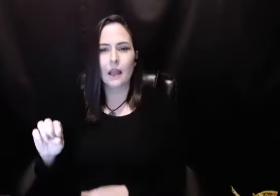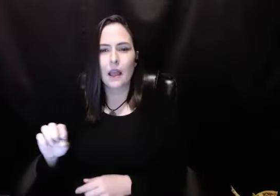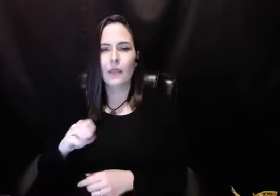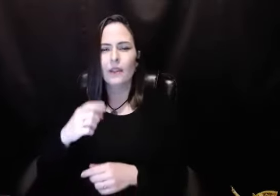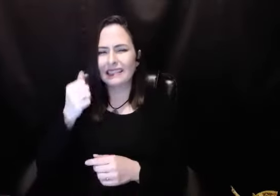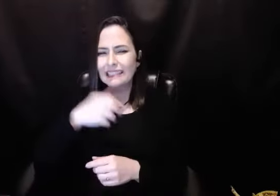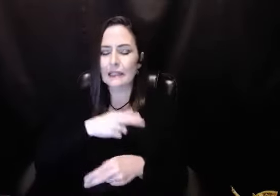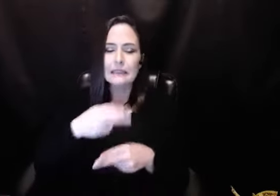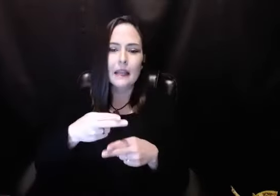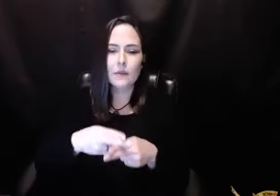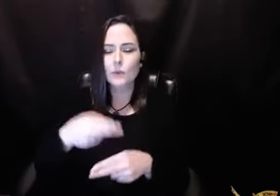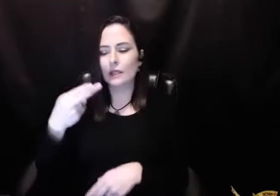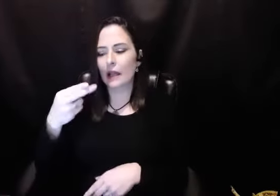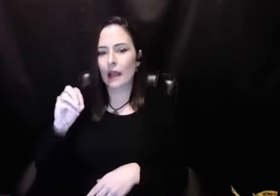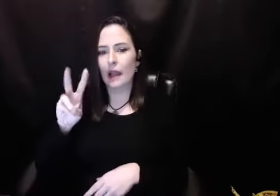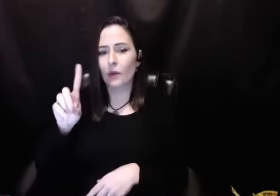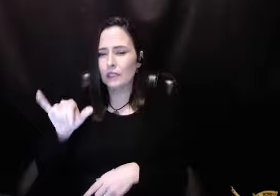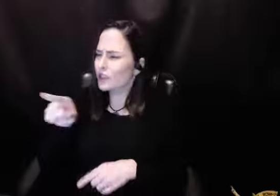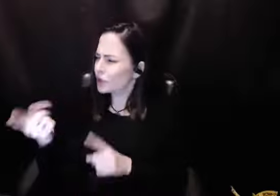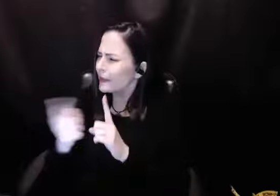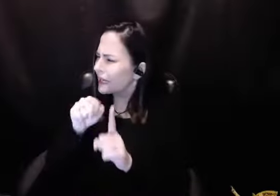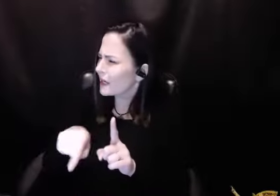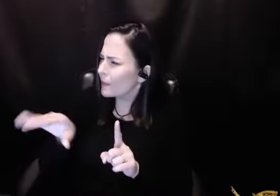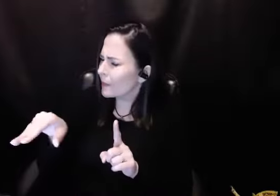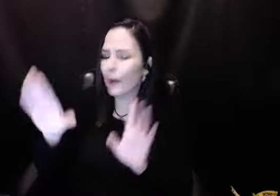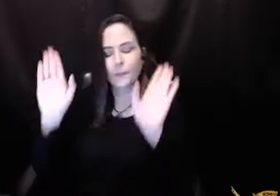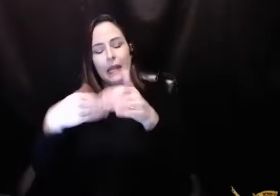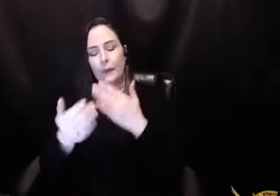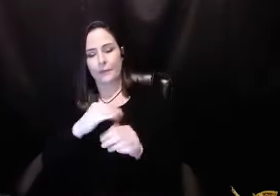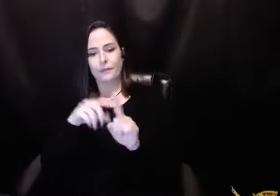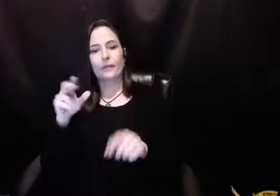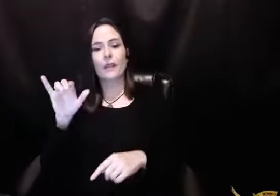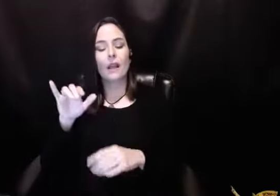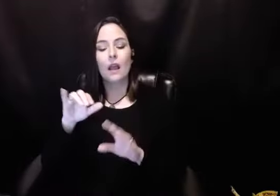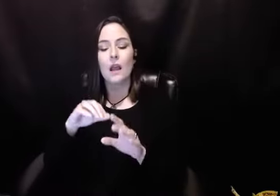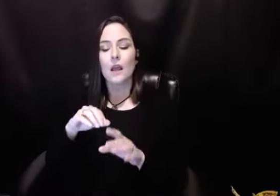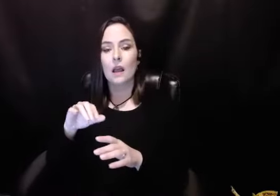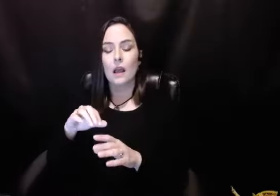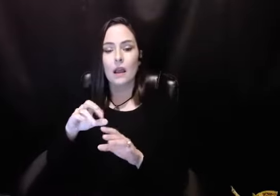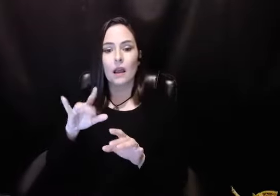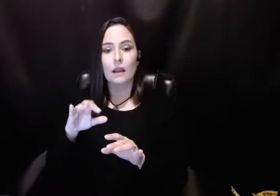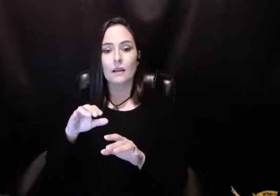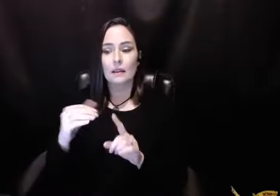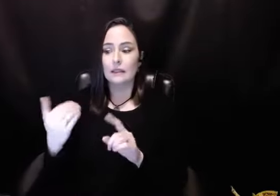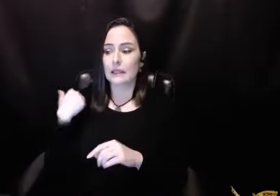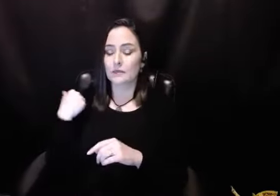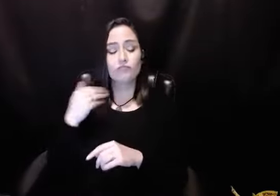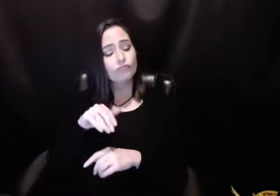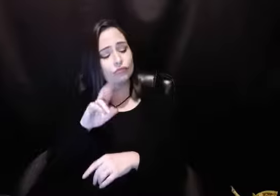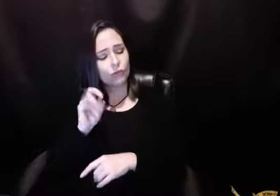trustee. And he kind of tapped me on the shoulder. His name was Howdy. Did you ever run into Howdy, Yvonne? Did you ever meet him? It didn't matter. So he tapped me on the shoulder.